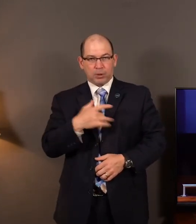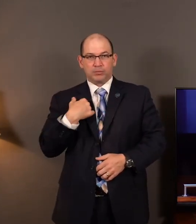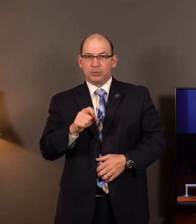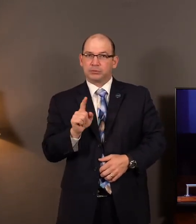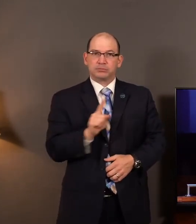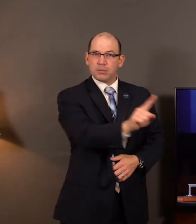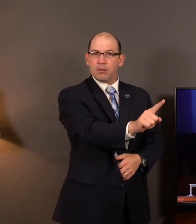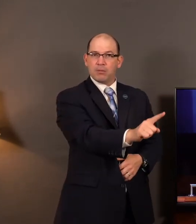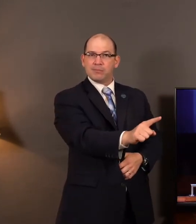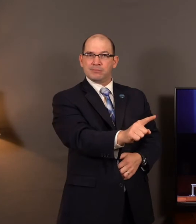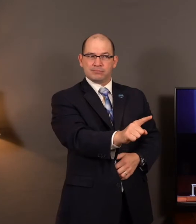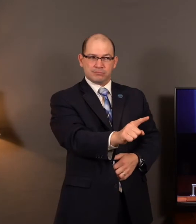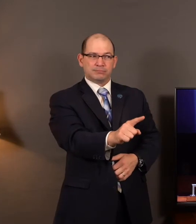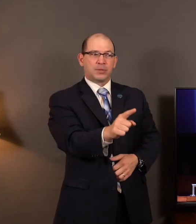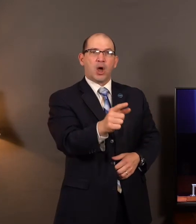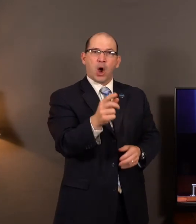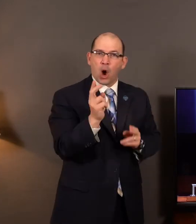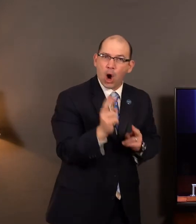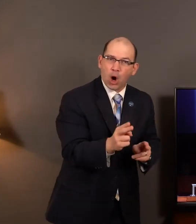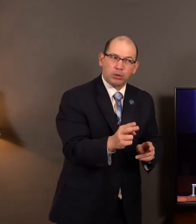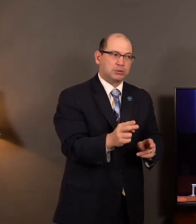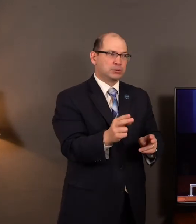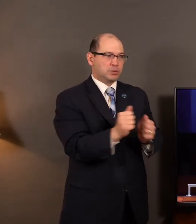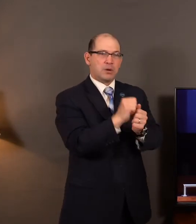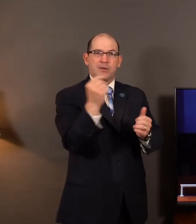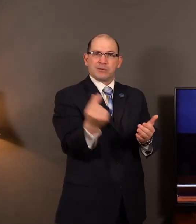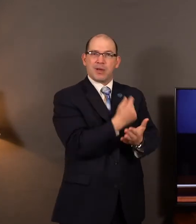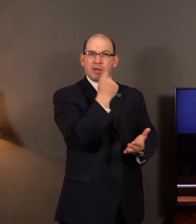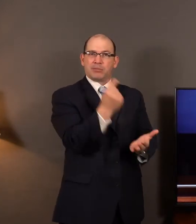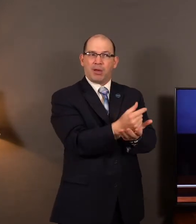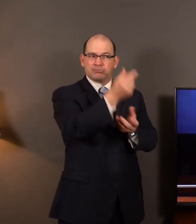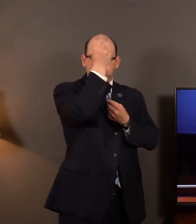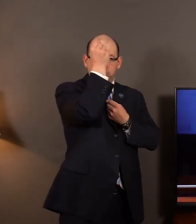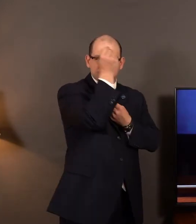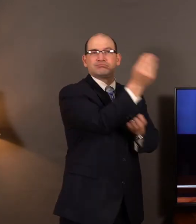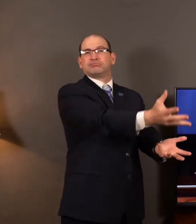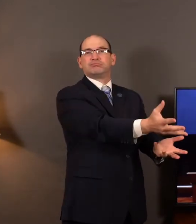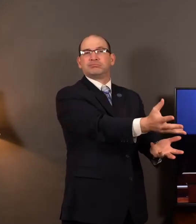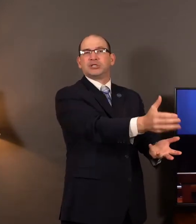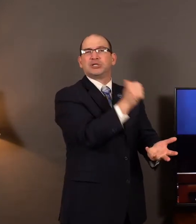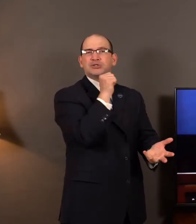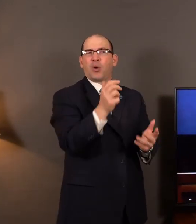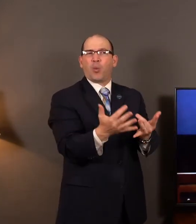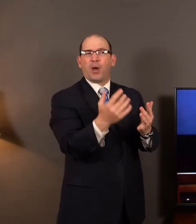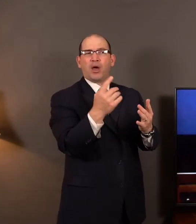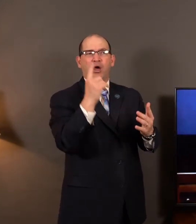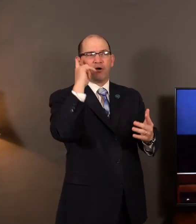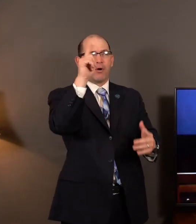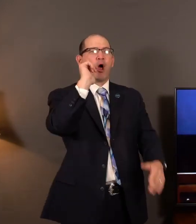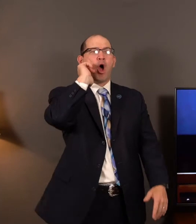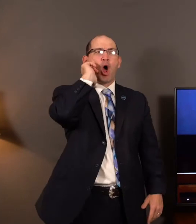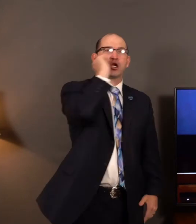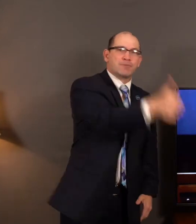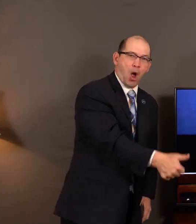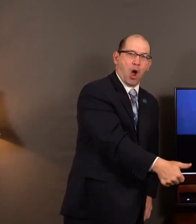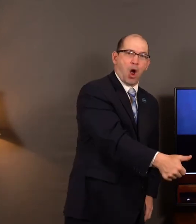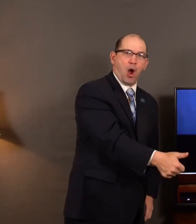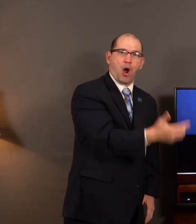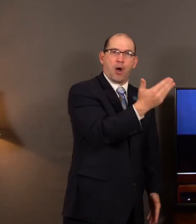We've got to go to them with some urgency with the gospel of Jesus Christ. We can't wait till the morning light where some mischief should come upon us. We